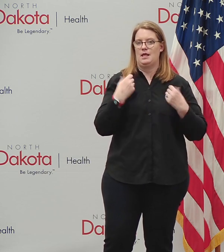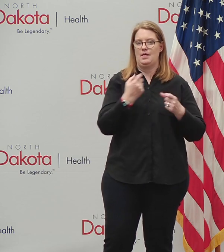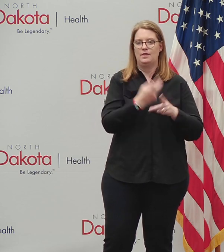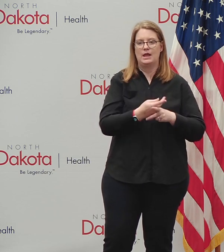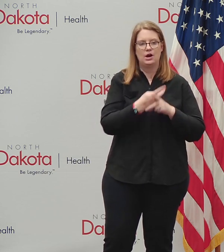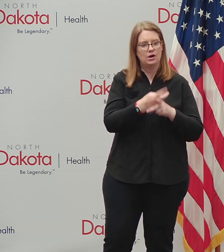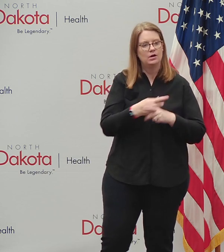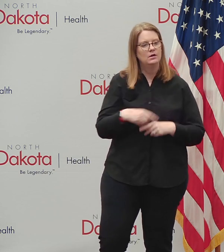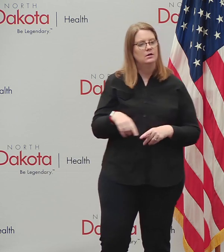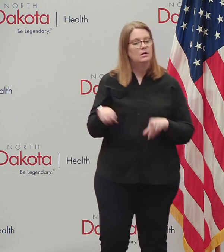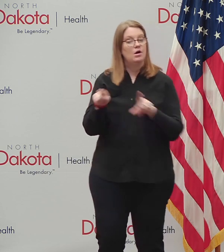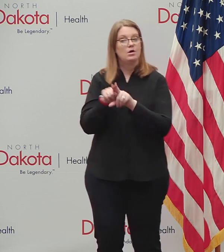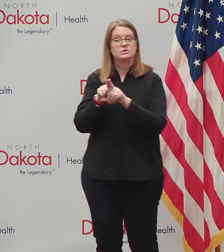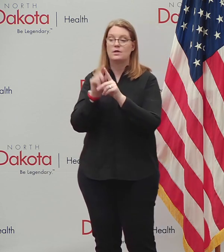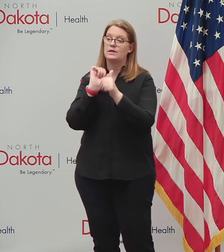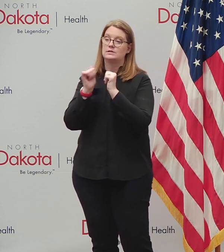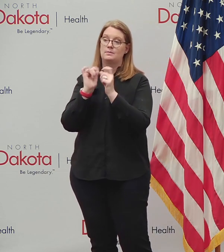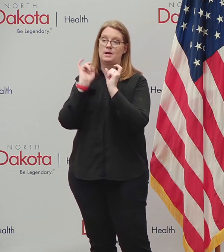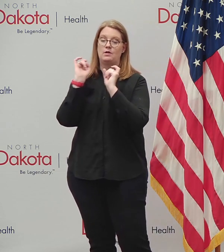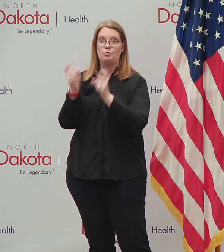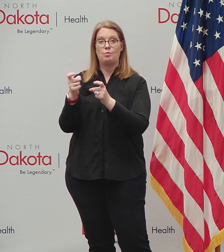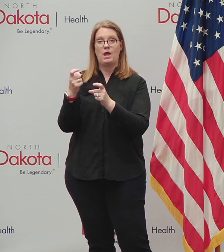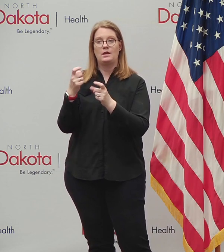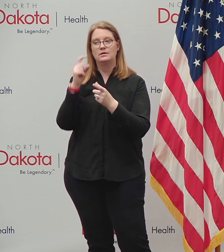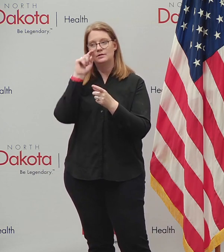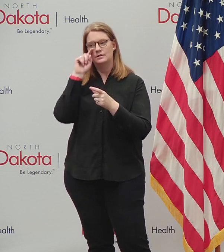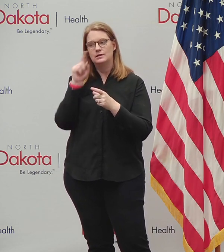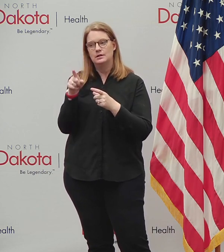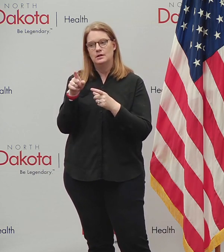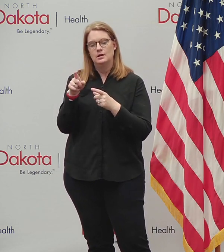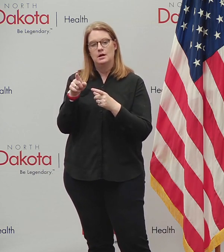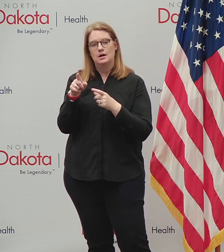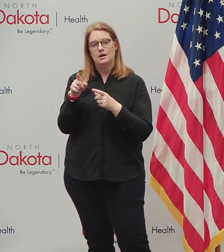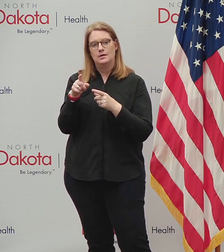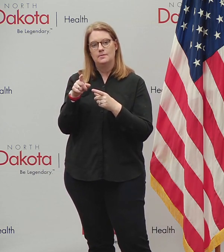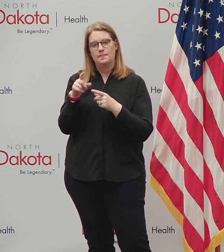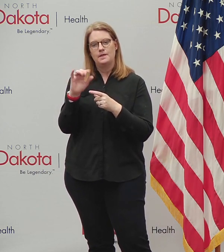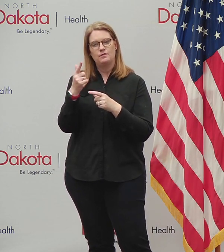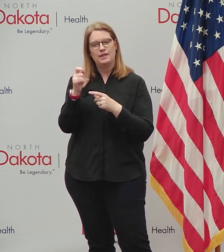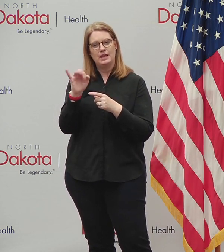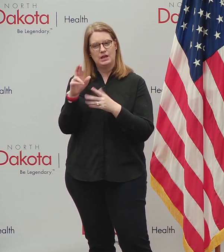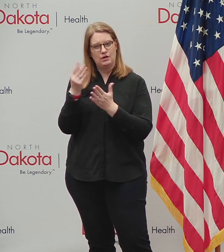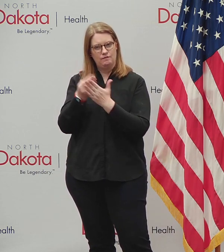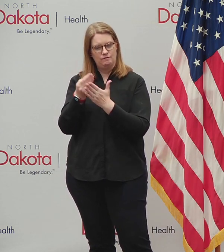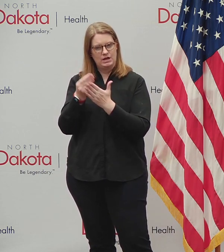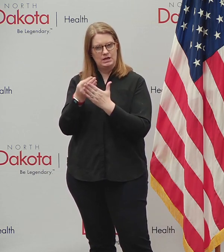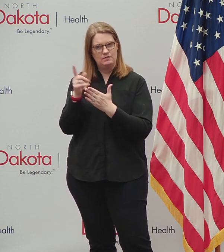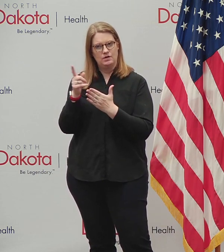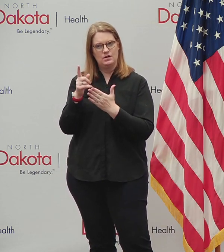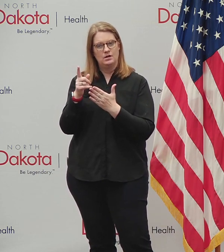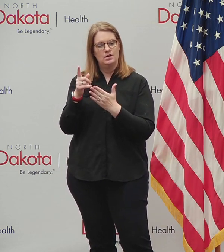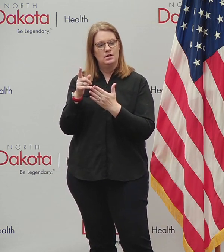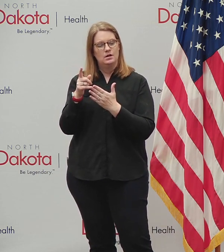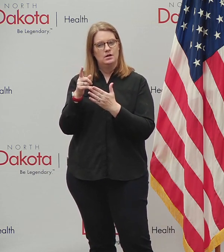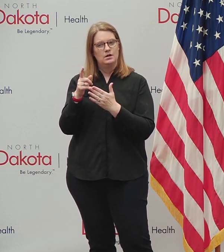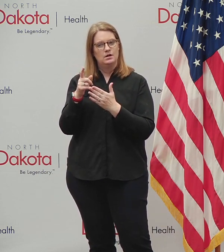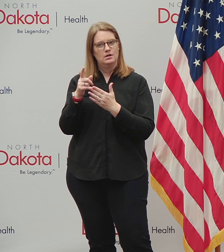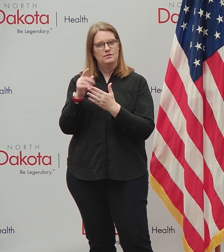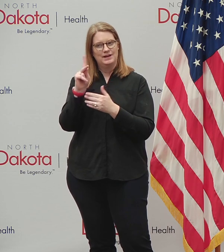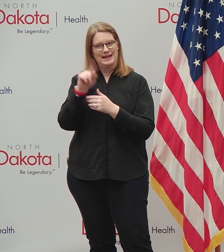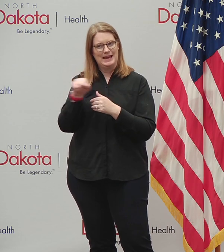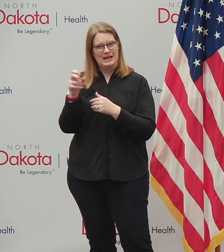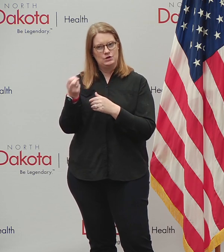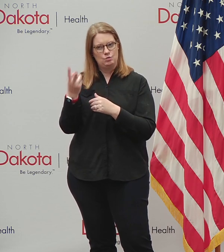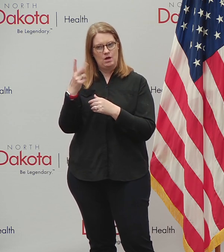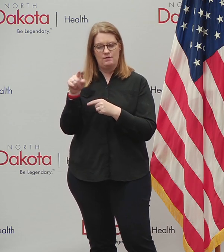separate from that, there's a competitive grant process that was being held for the GEAR funding, the Governor's Emergency Education Relief Fund for K